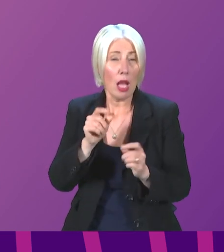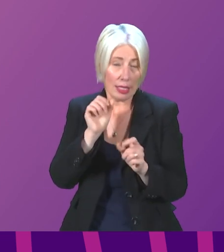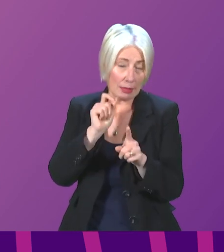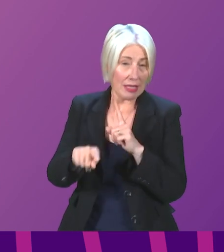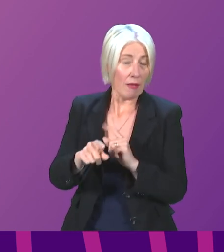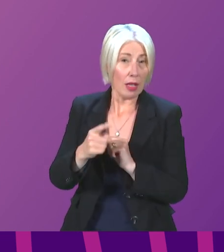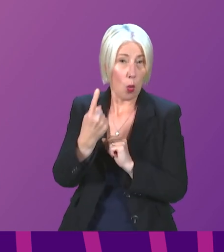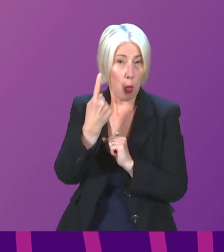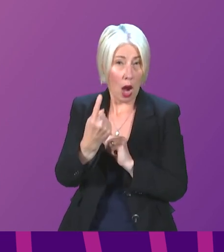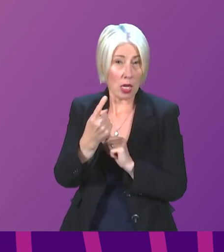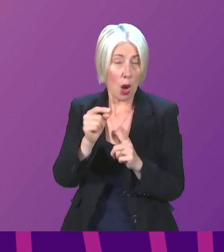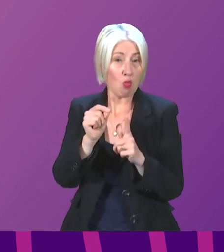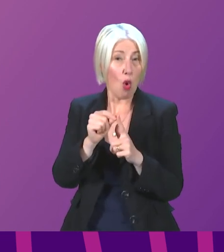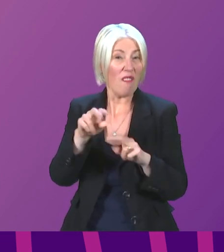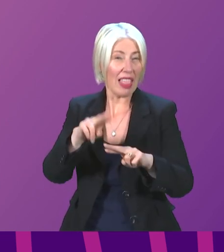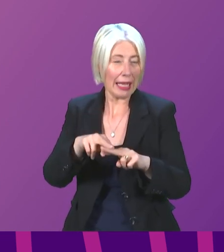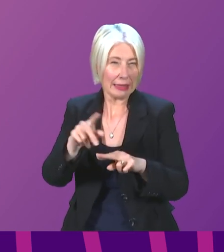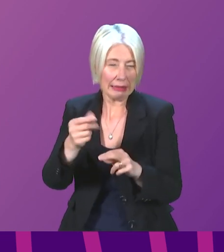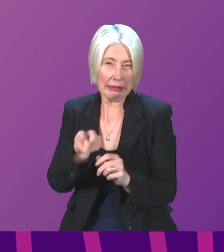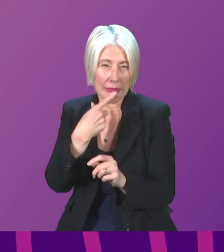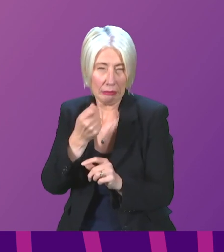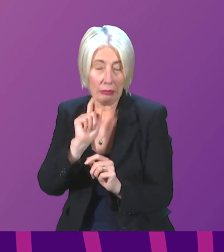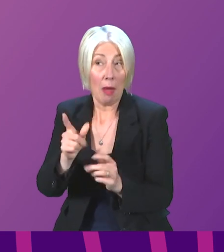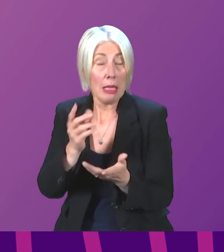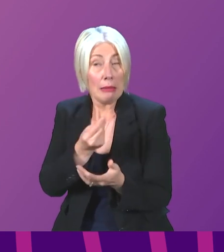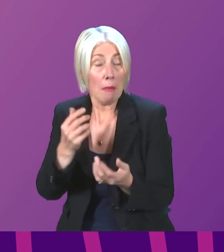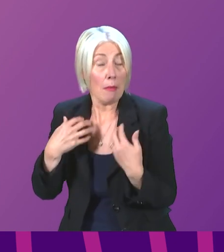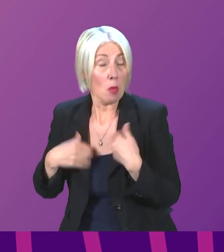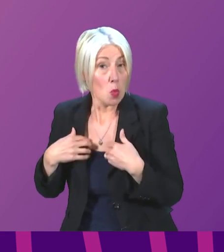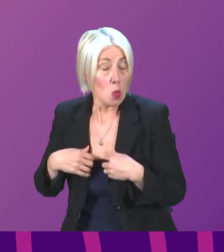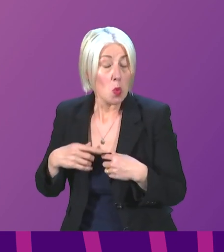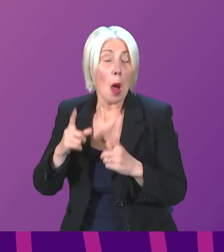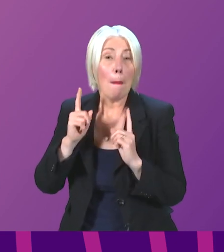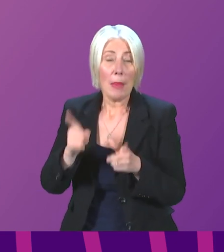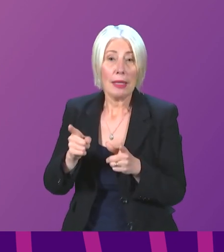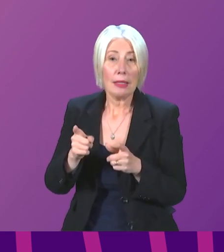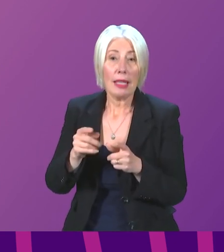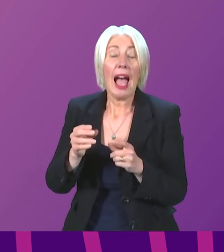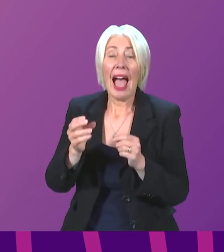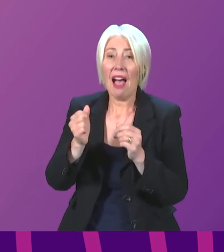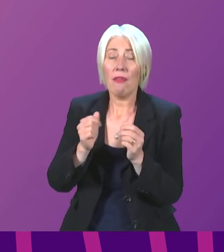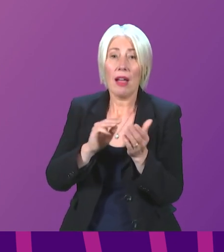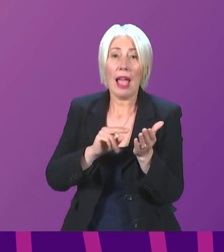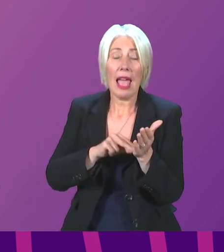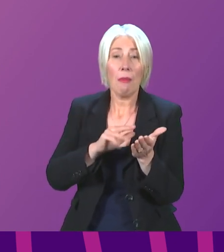Evershield, which is of interest to many people, and it has got a conditional MHRA